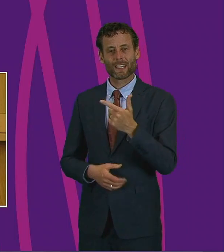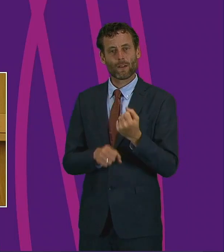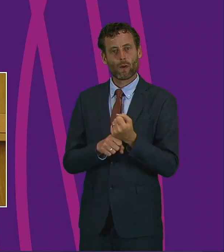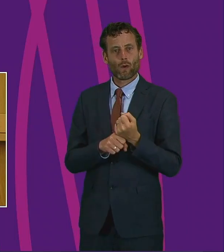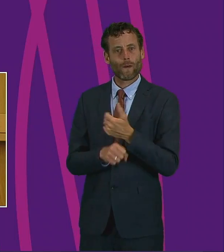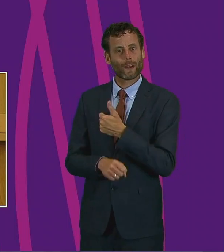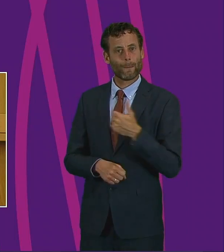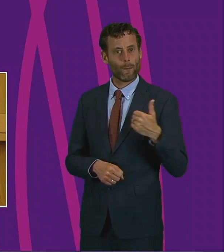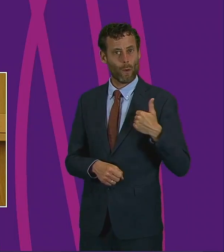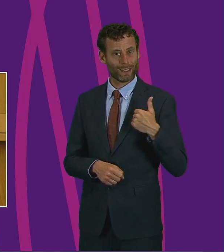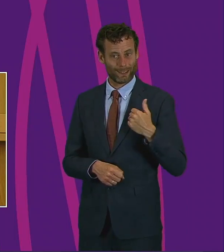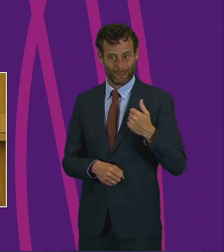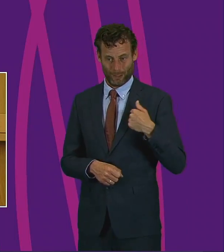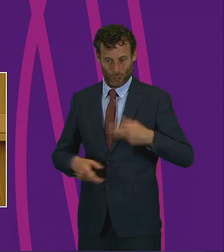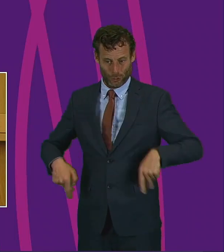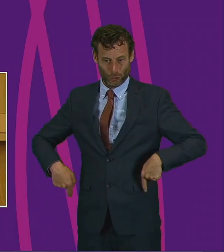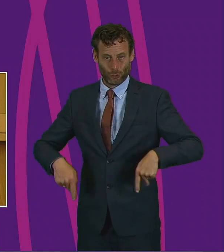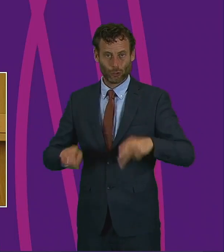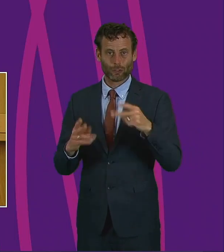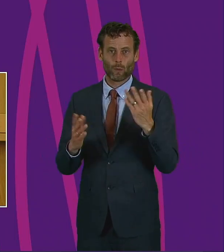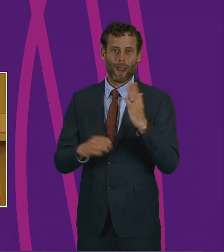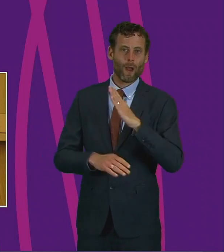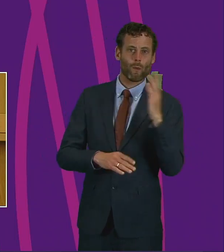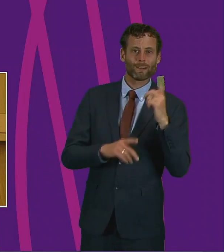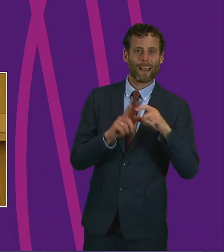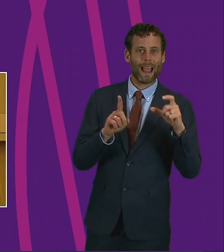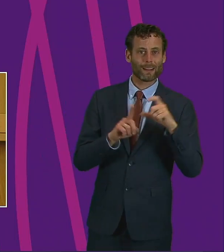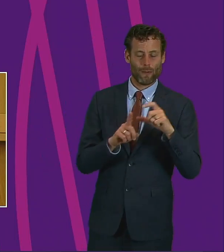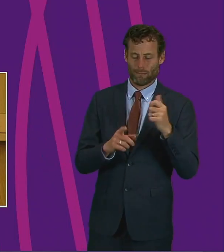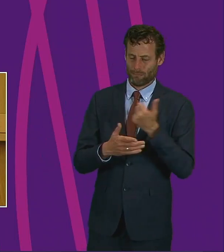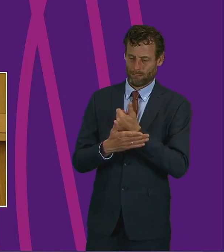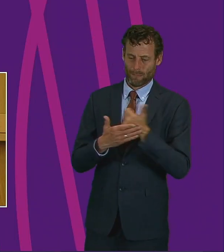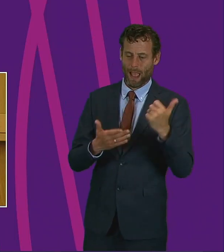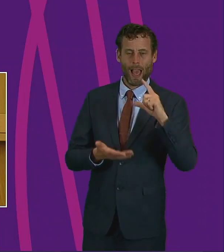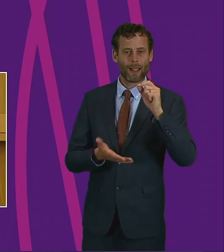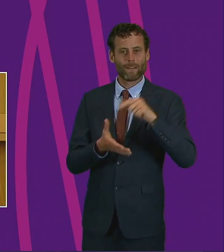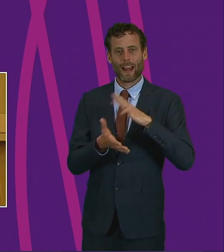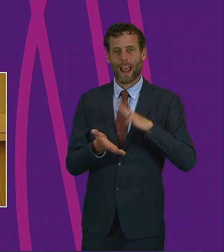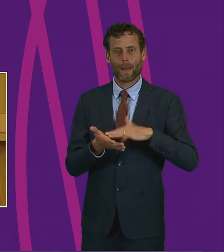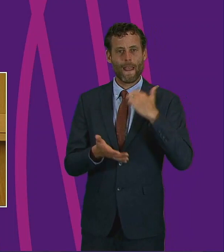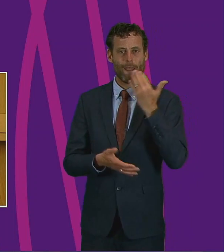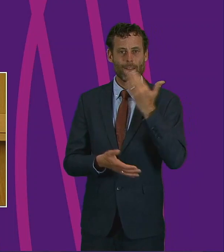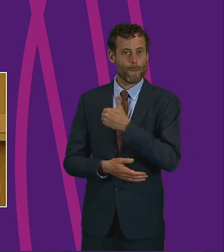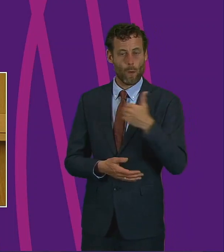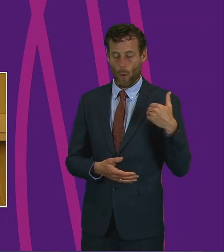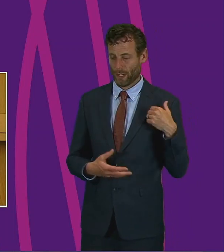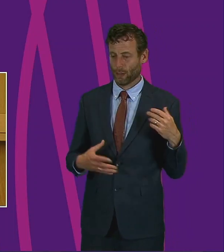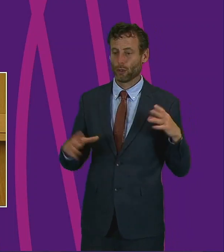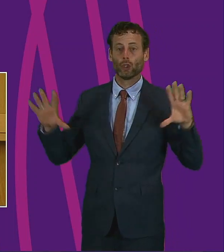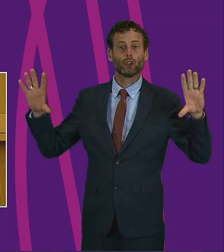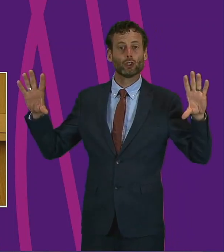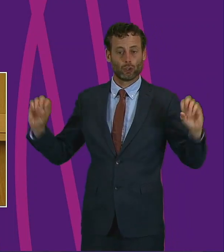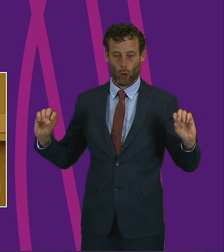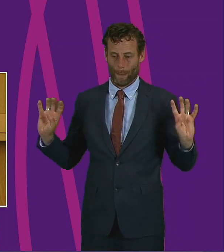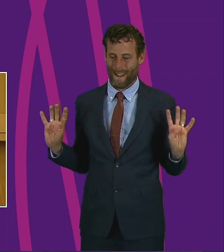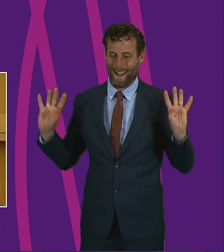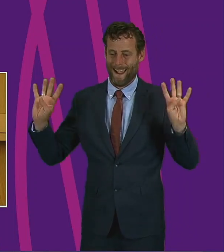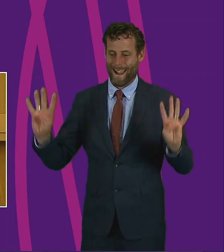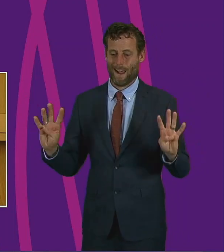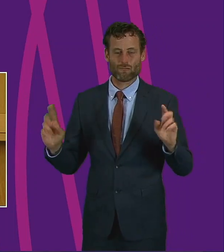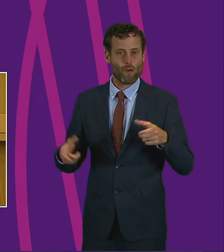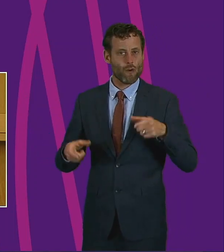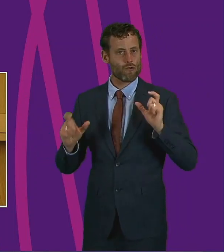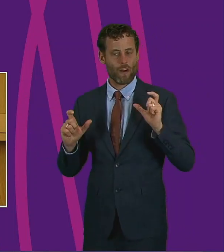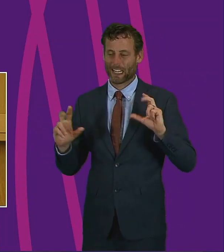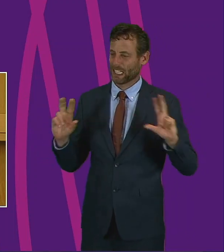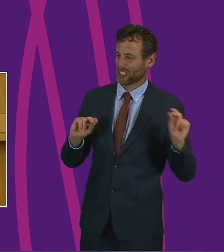six-house cul-de-sac in West Edinburgh, and at 11am every morning, rain or shine, everyone stops what they're doing for a coffee break, and meets for